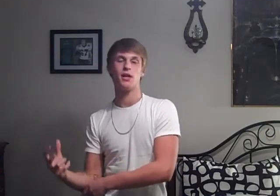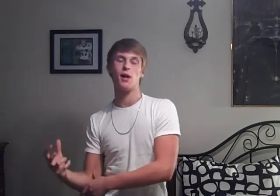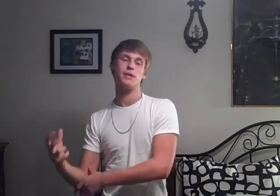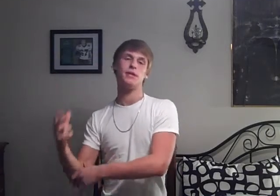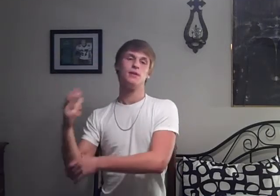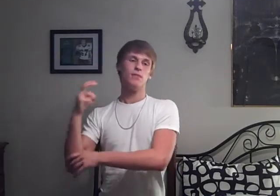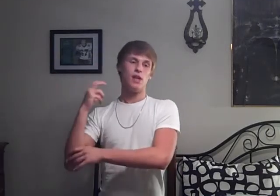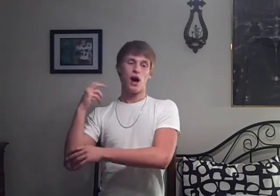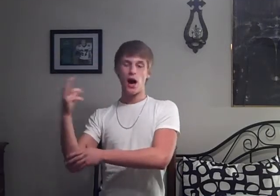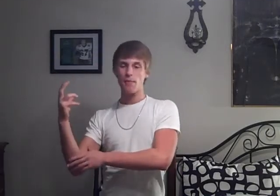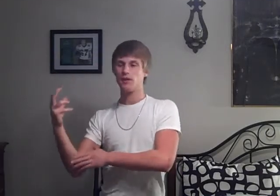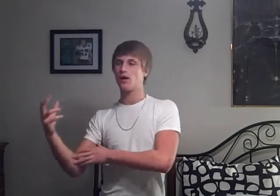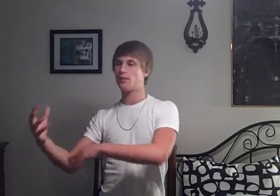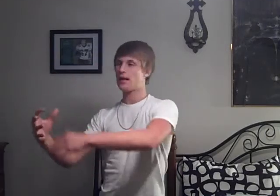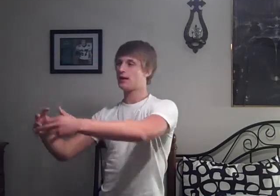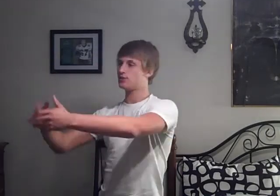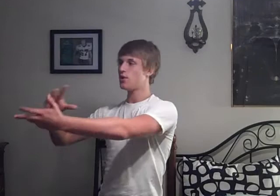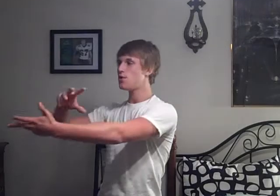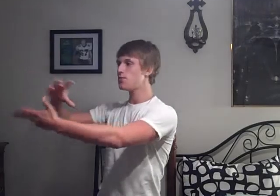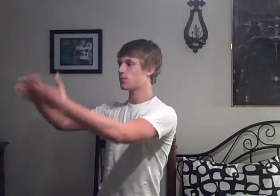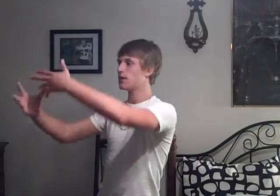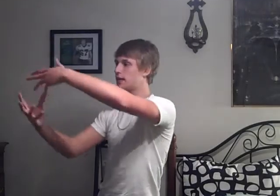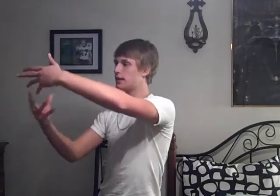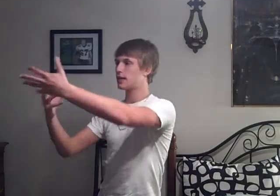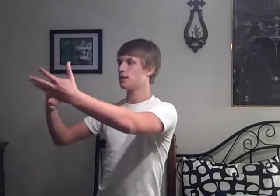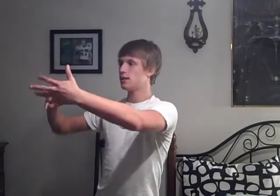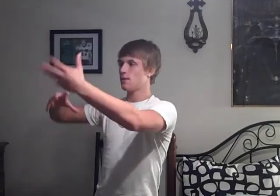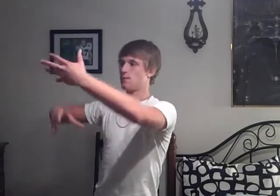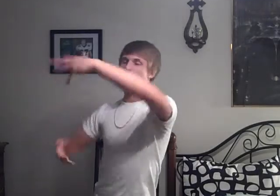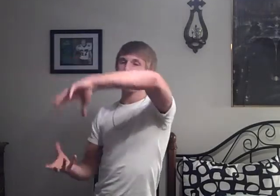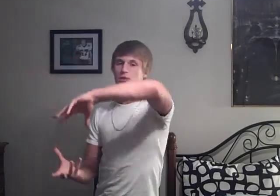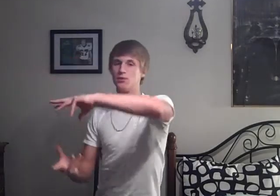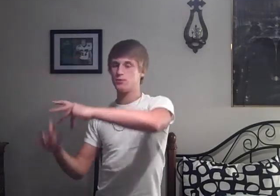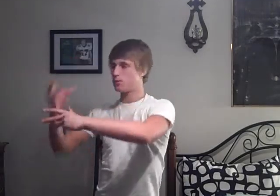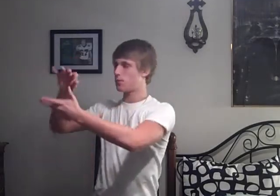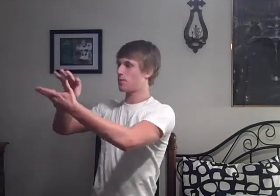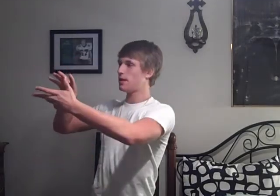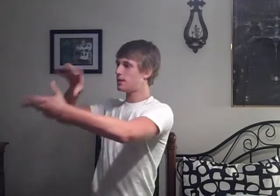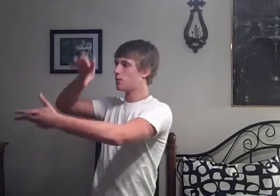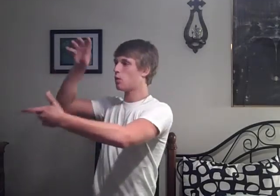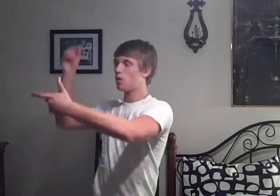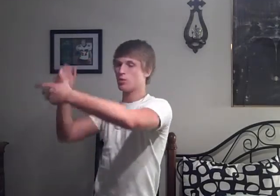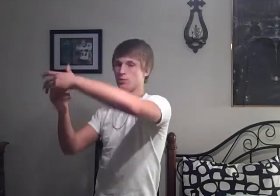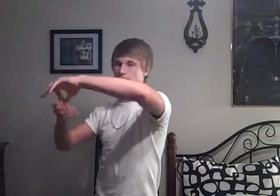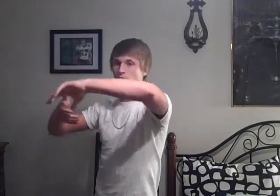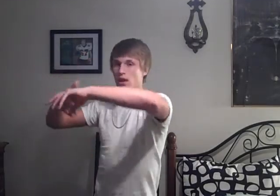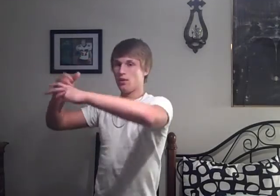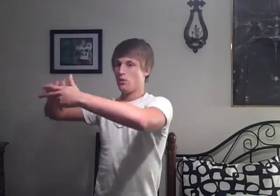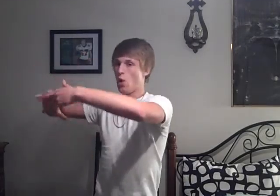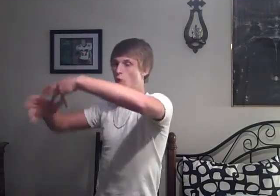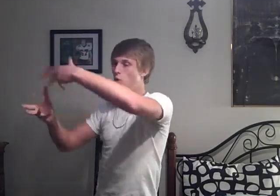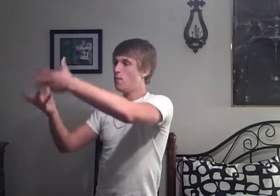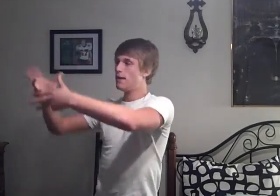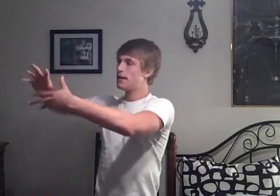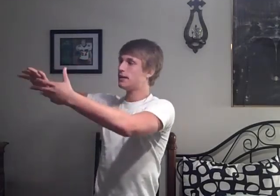Lobby Hobby Lobby has no freaking value to the men world No men